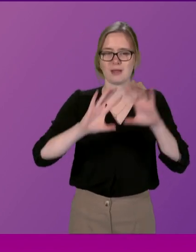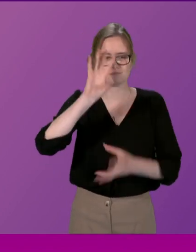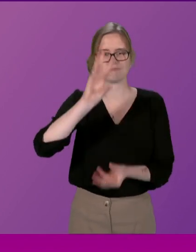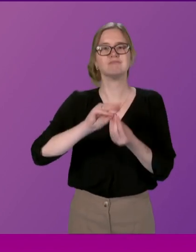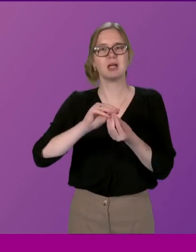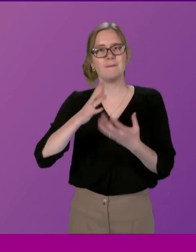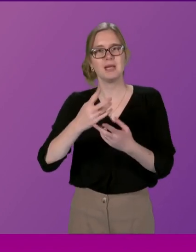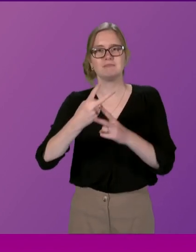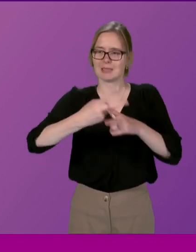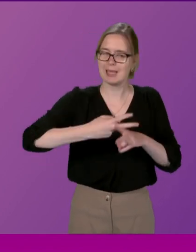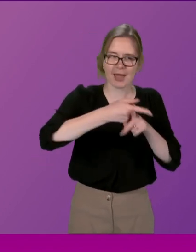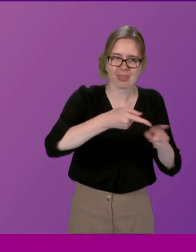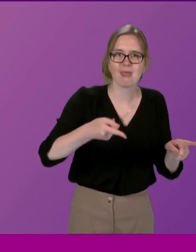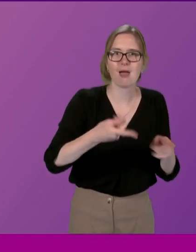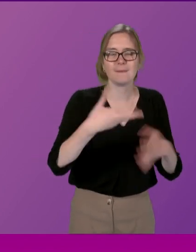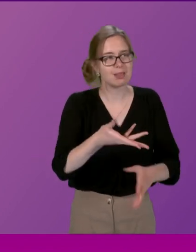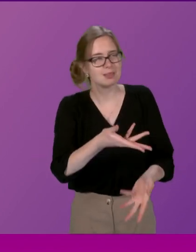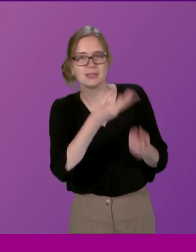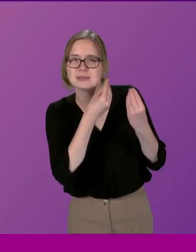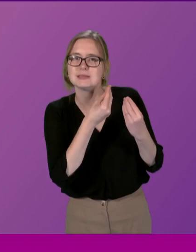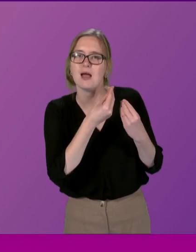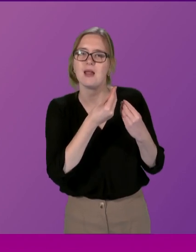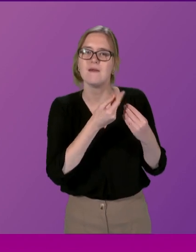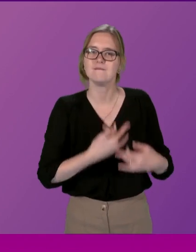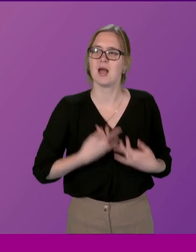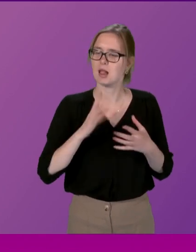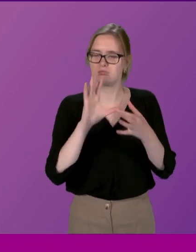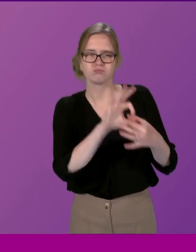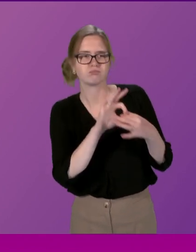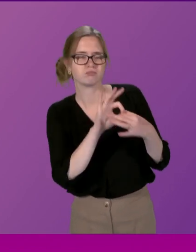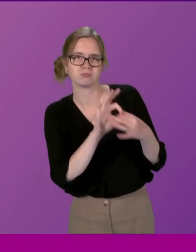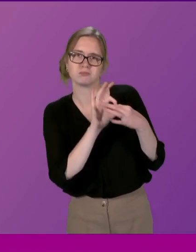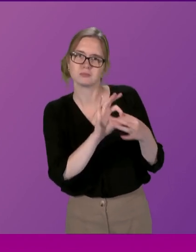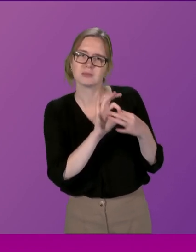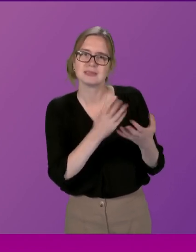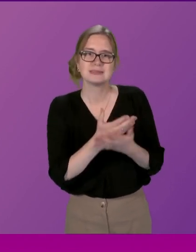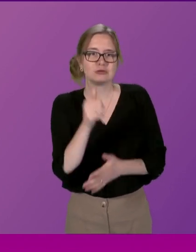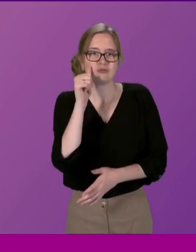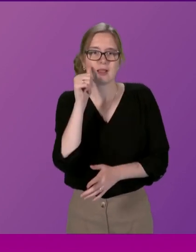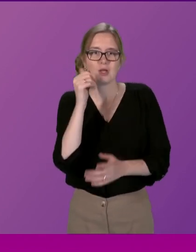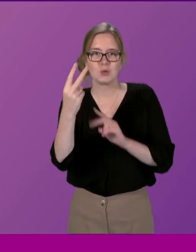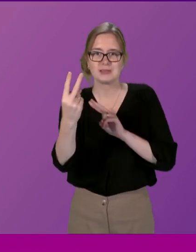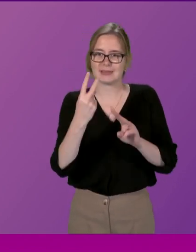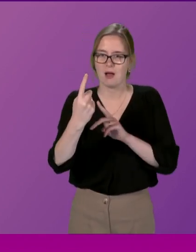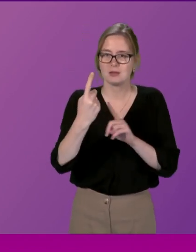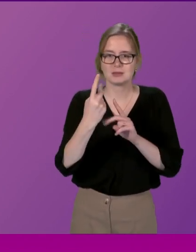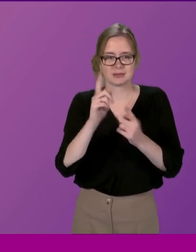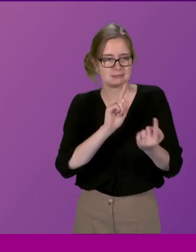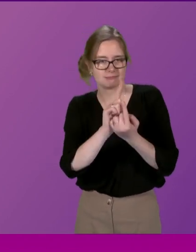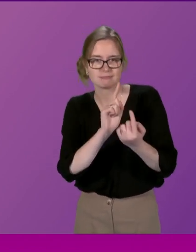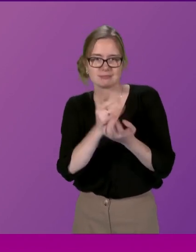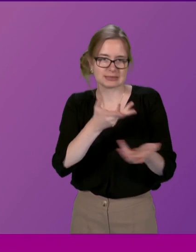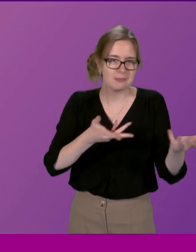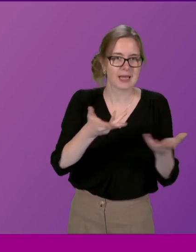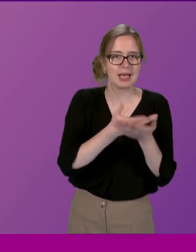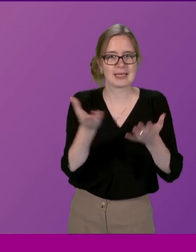had taken care of them had listened to them they felt very connected they didn't realise that they could see us and speak to us and hear their